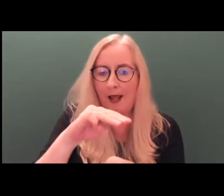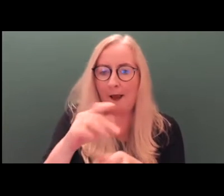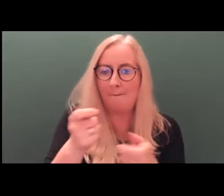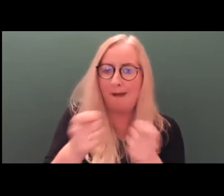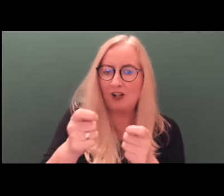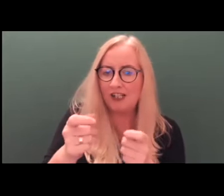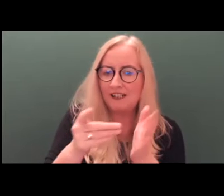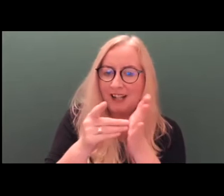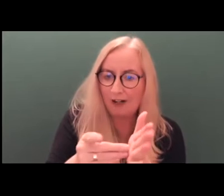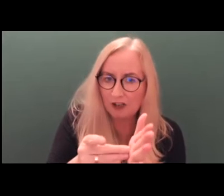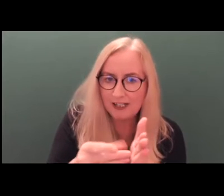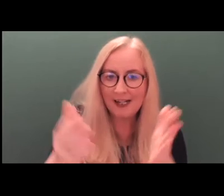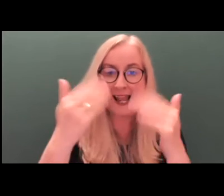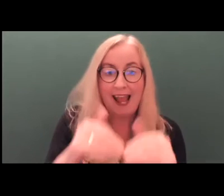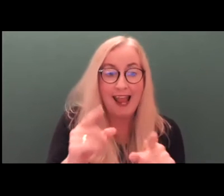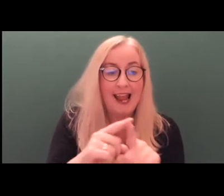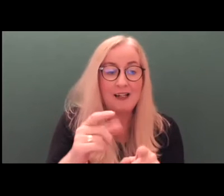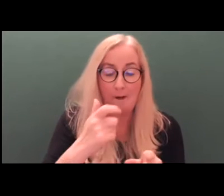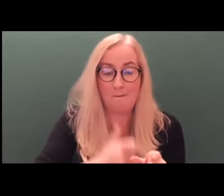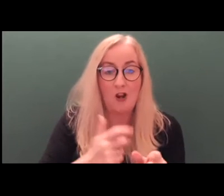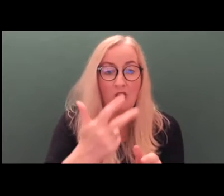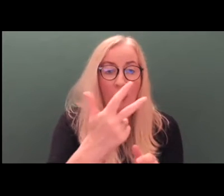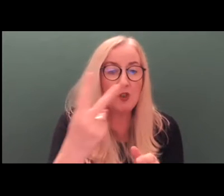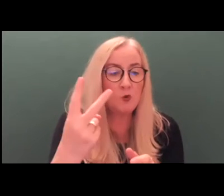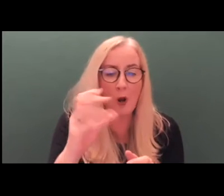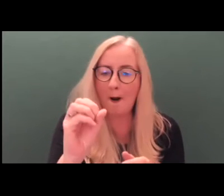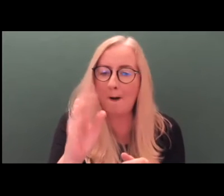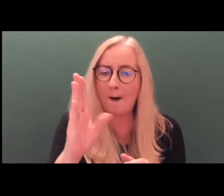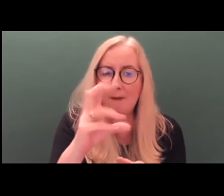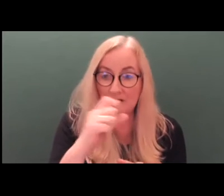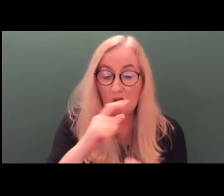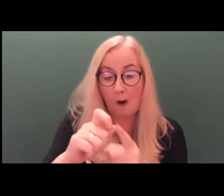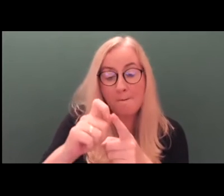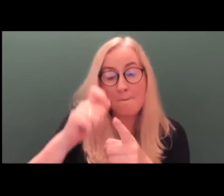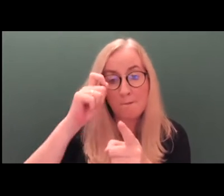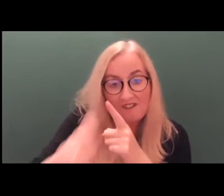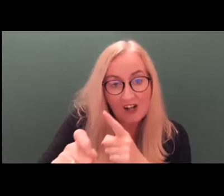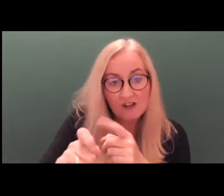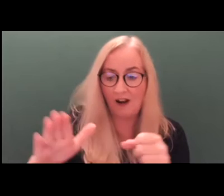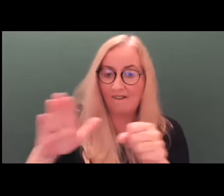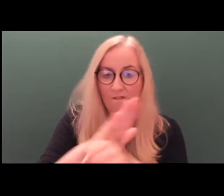the 22 personal ombudsman, which are professional persons working full time.